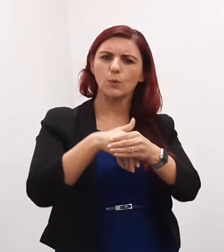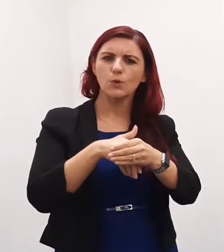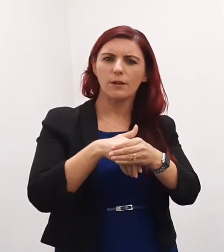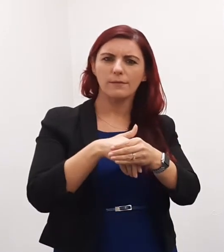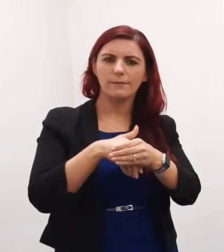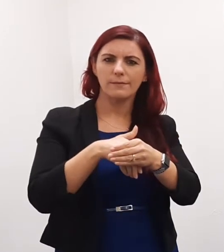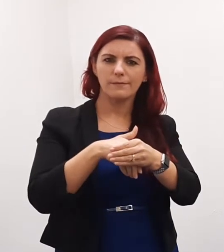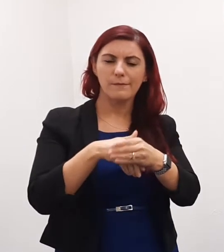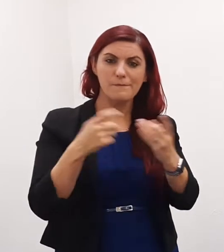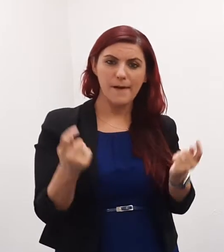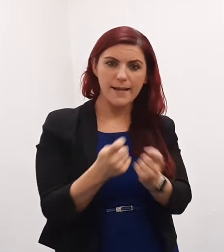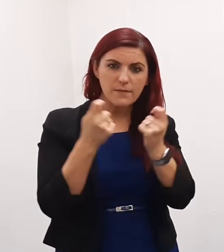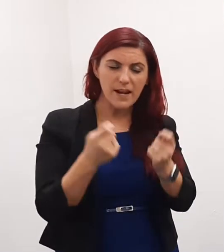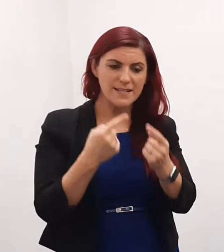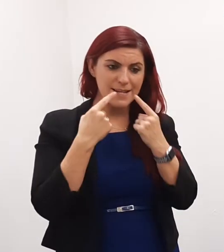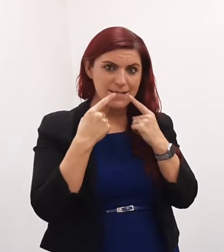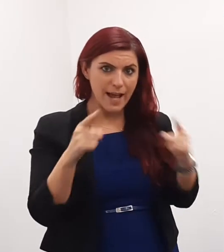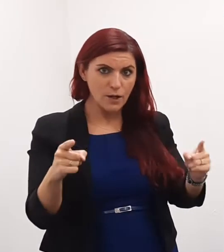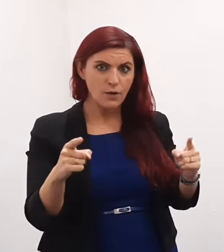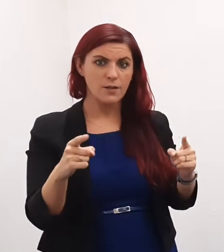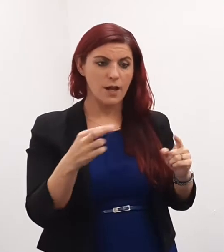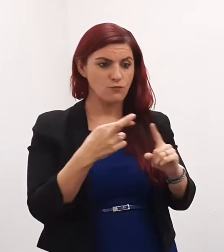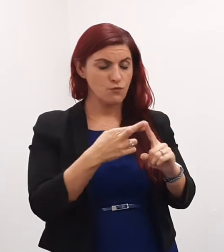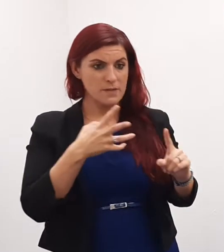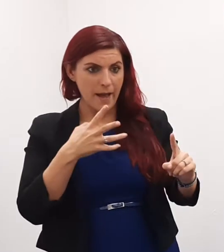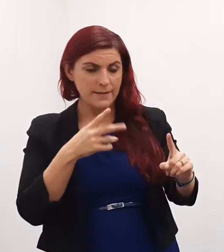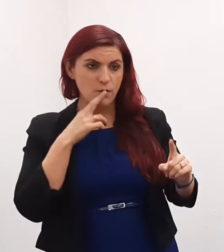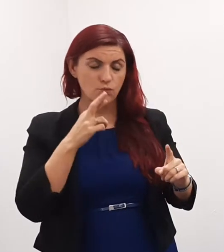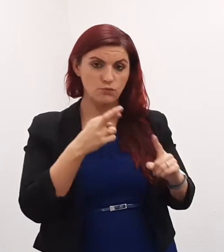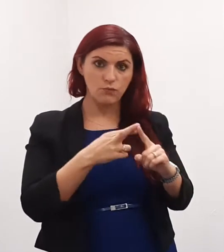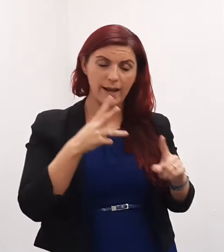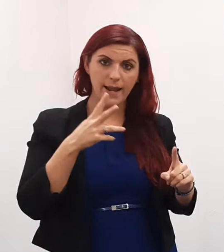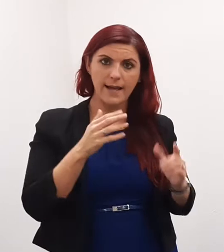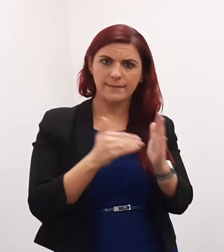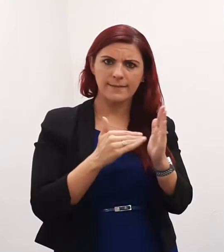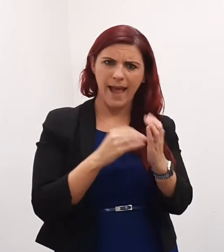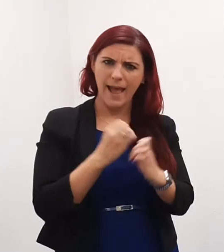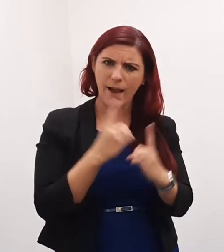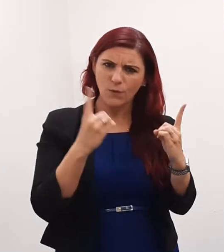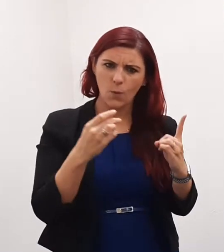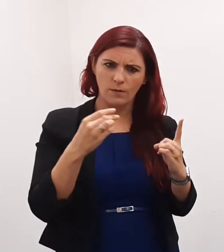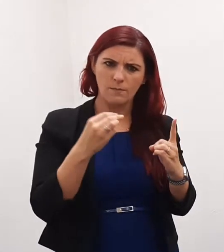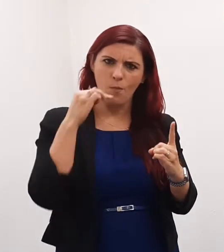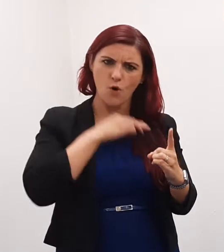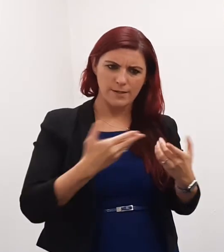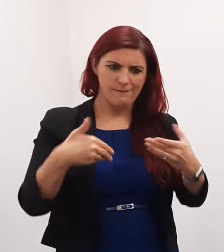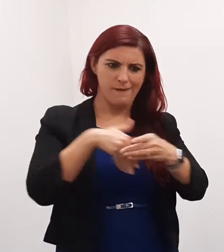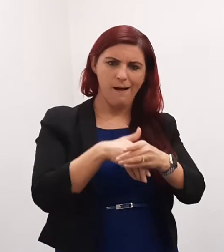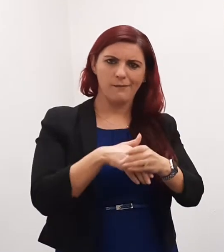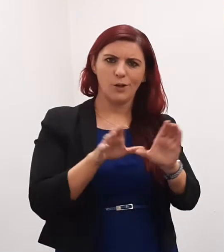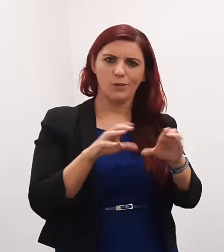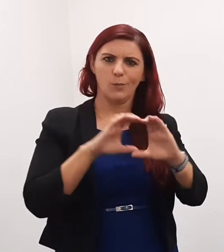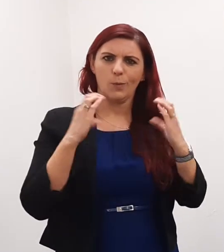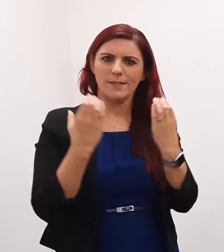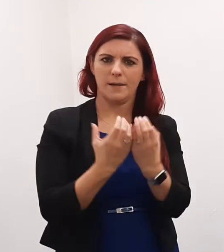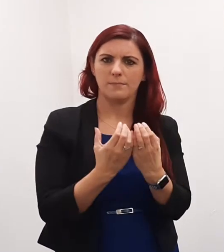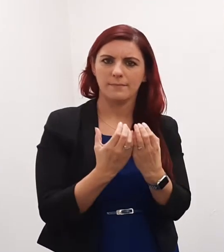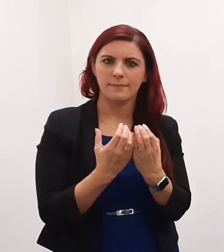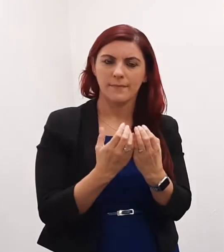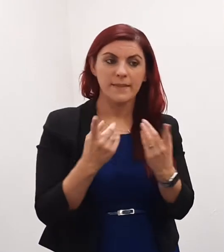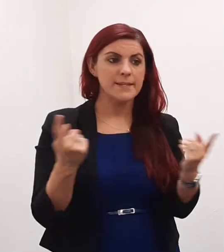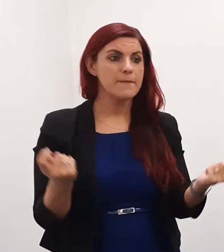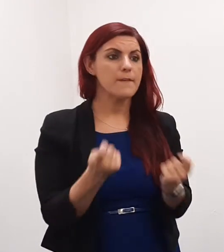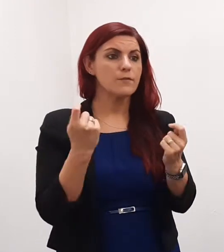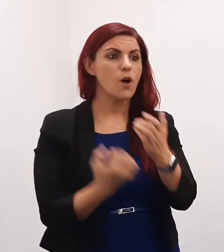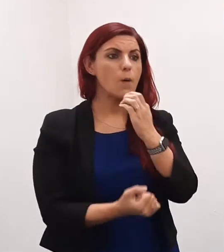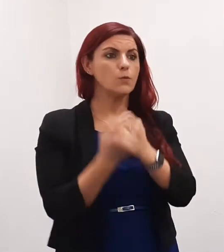and recognition that everyone has a part to play in the community. This festival is an opportunity to share with a